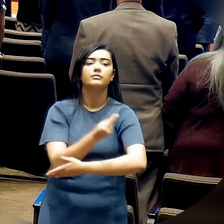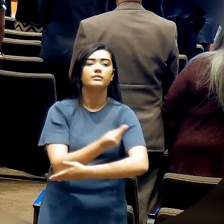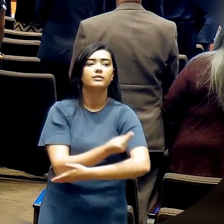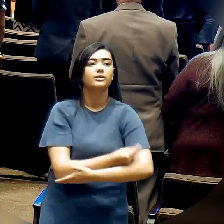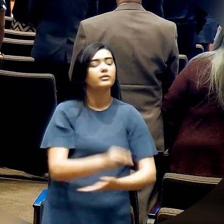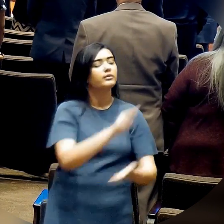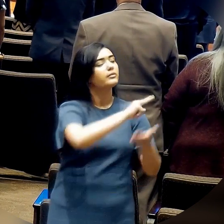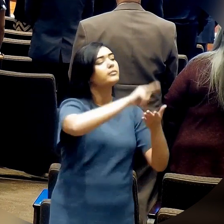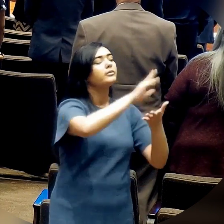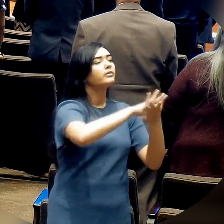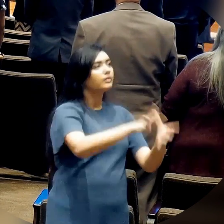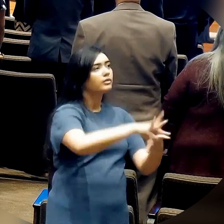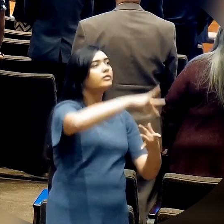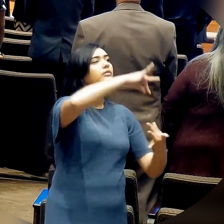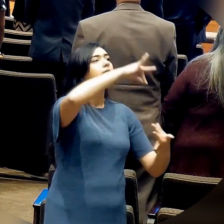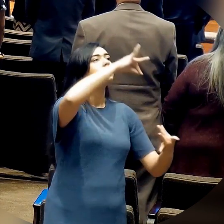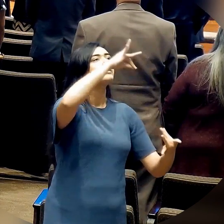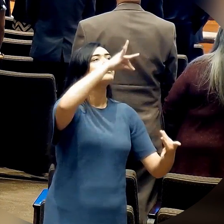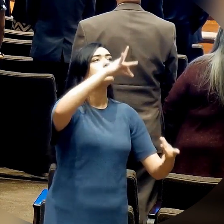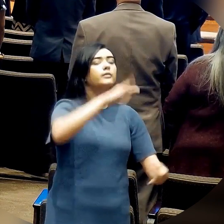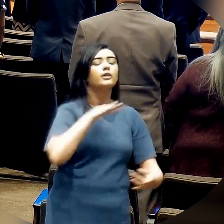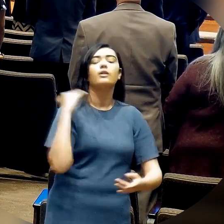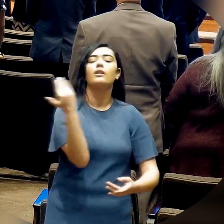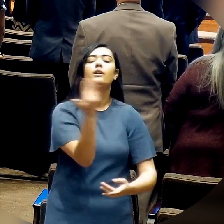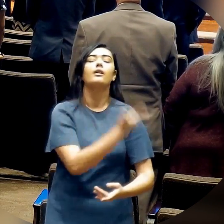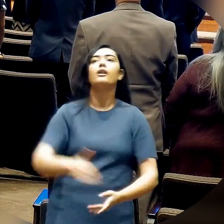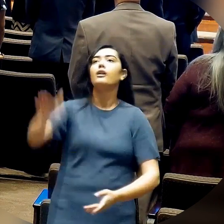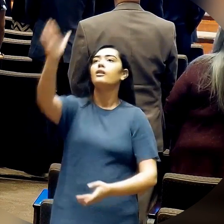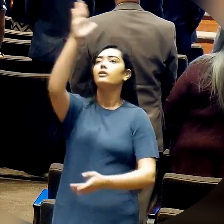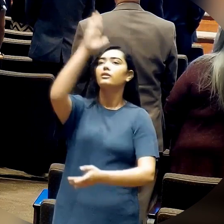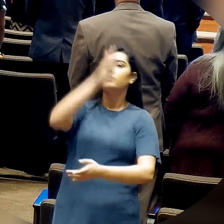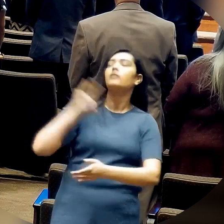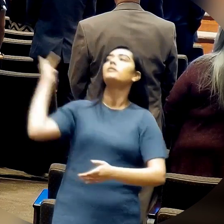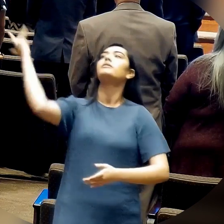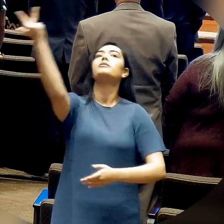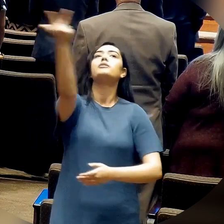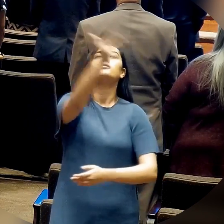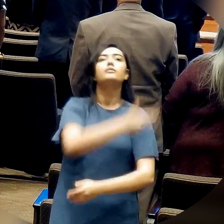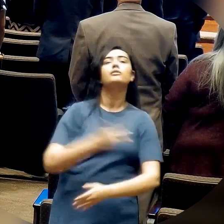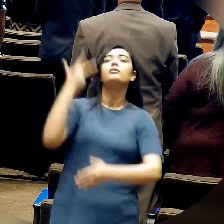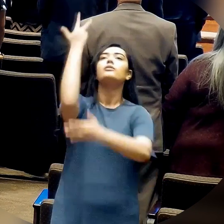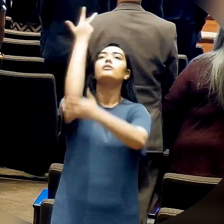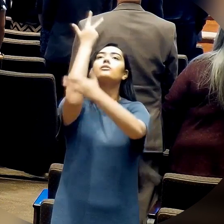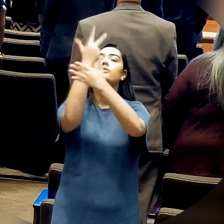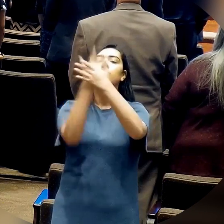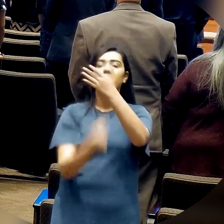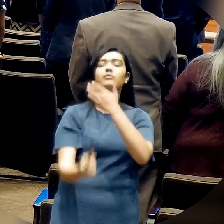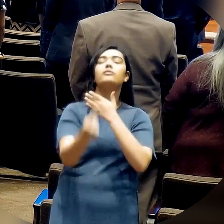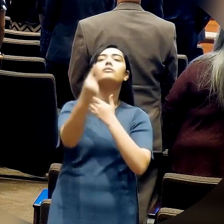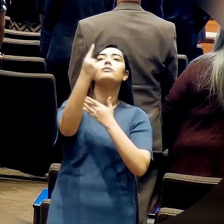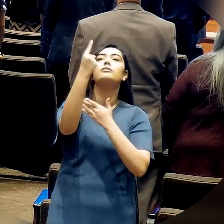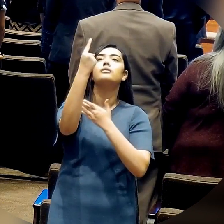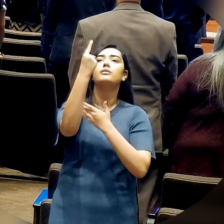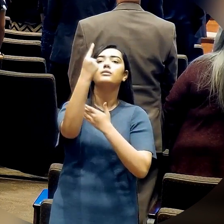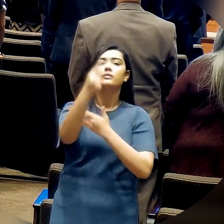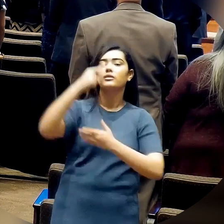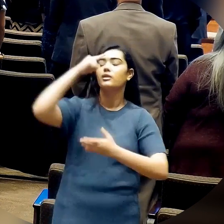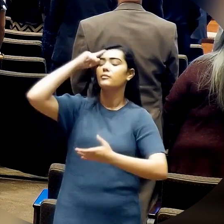believe in the Holy Spirit. Our God is free in one. I believe in the